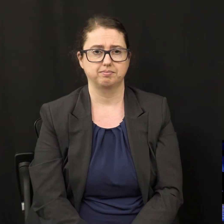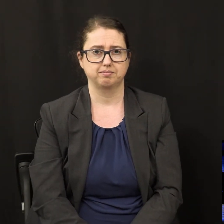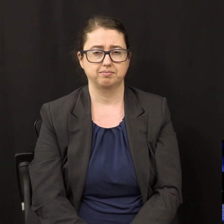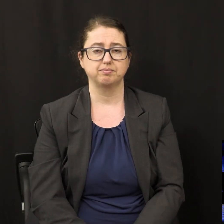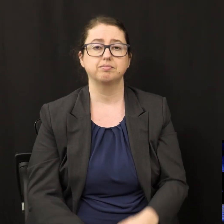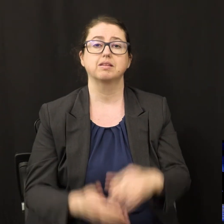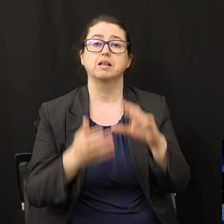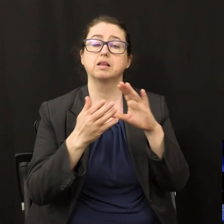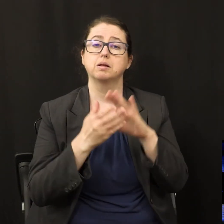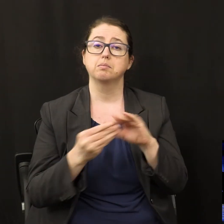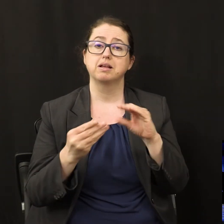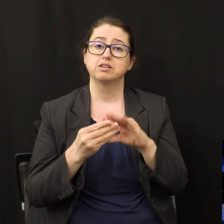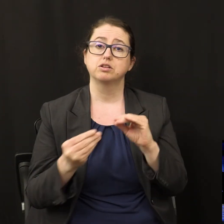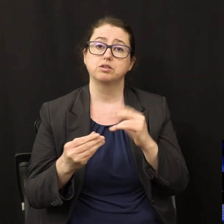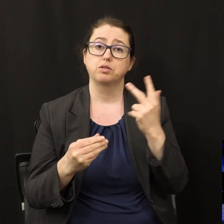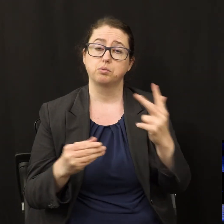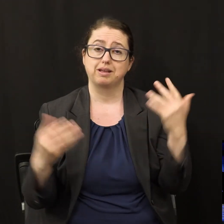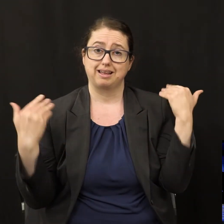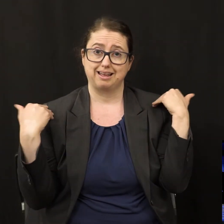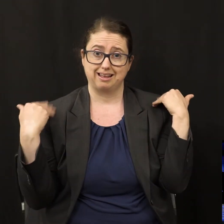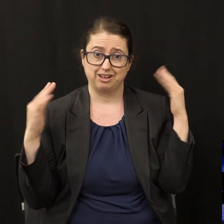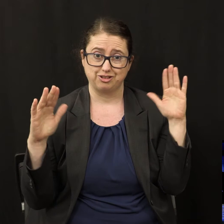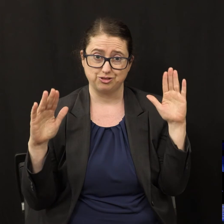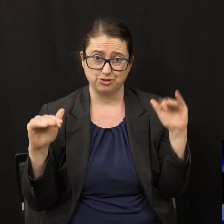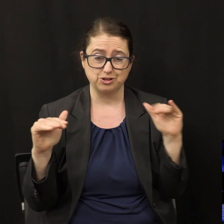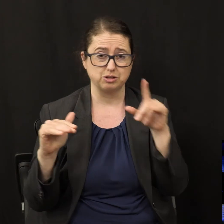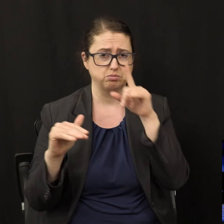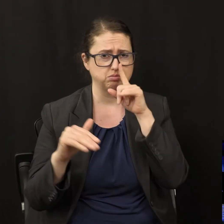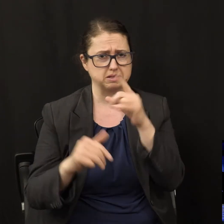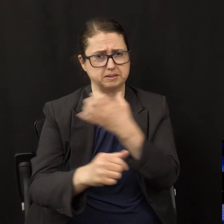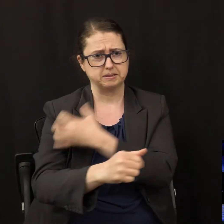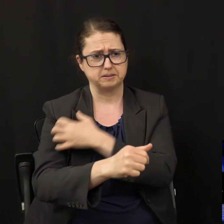angels is empowered by the latter rain.